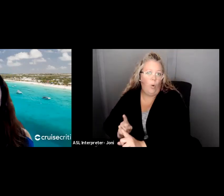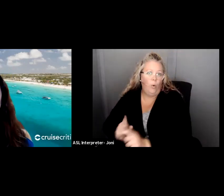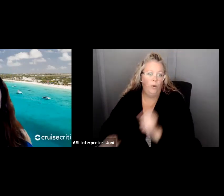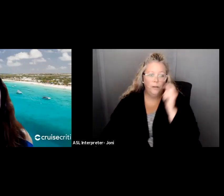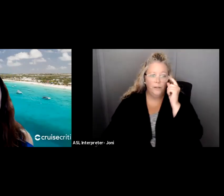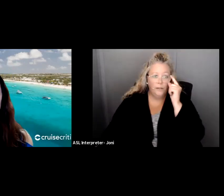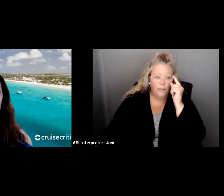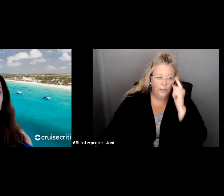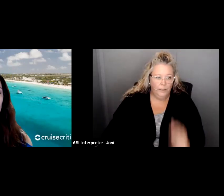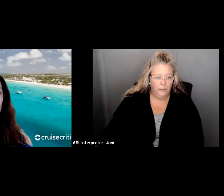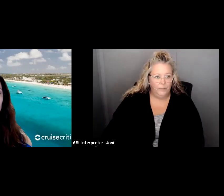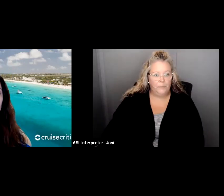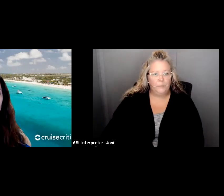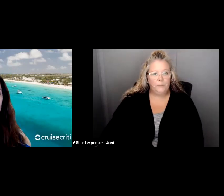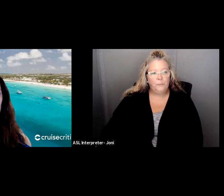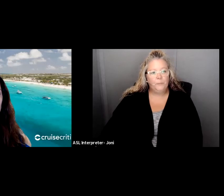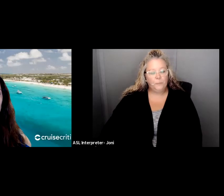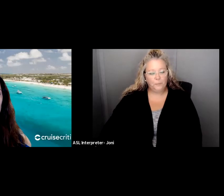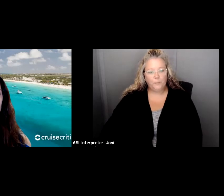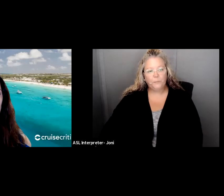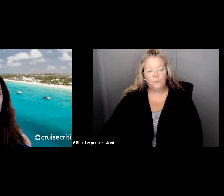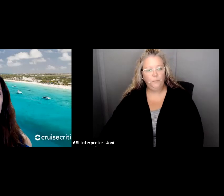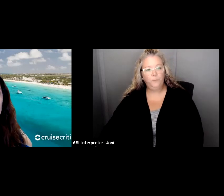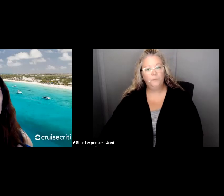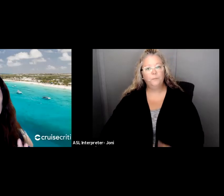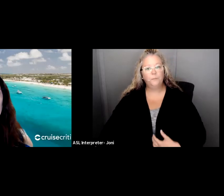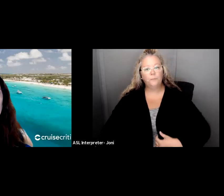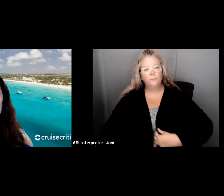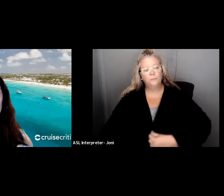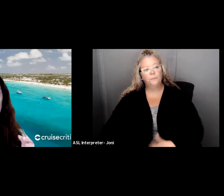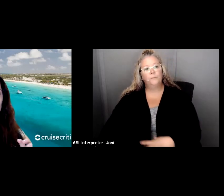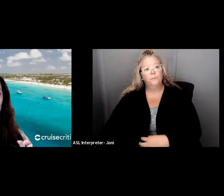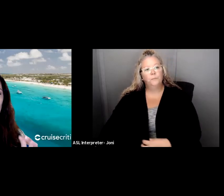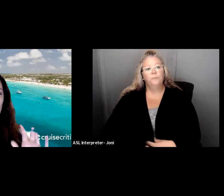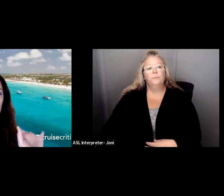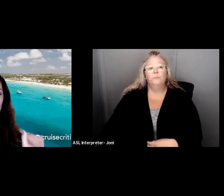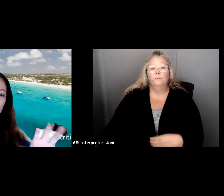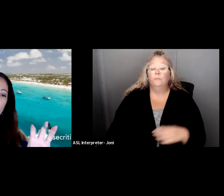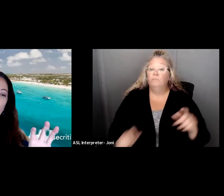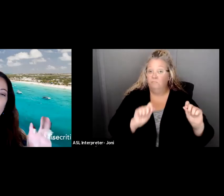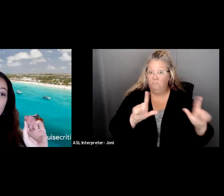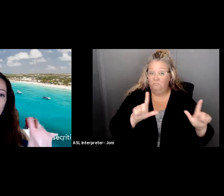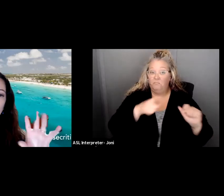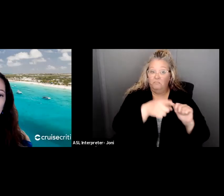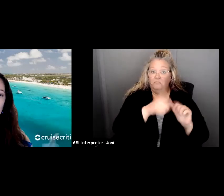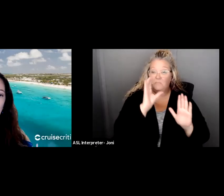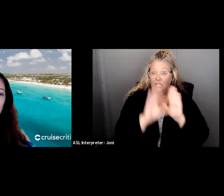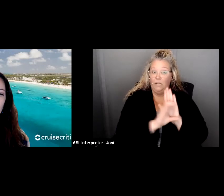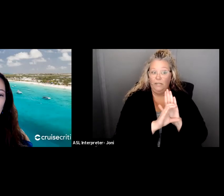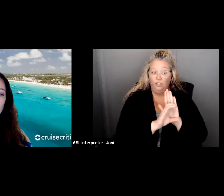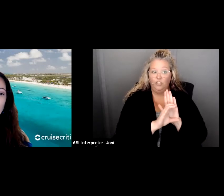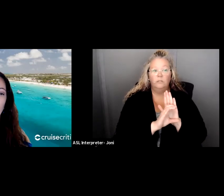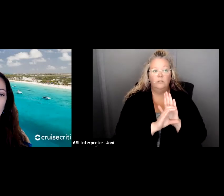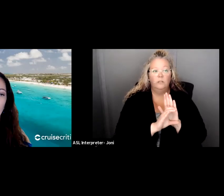with strategic planning that I like to talk about. And here there's an image of there's a light bulb that says idea